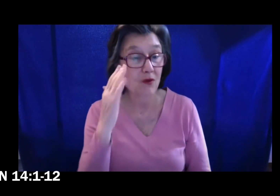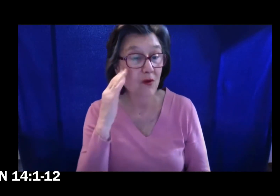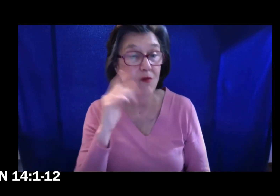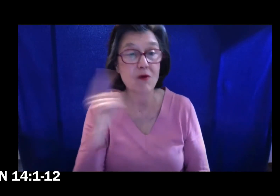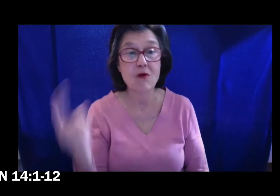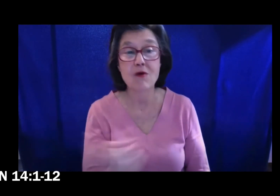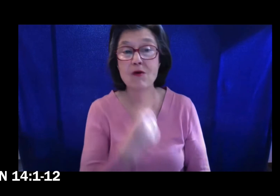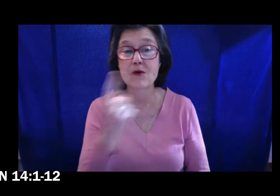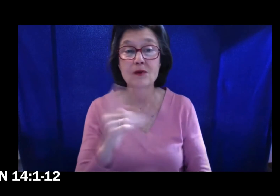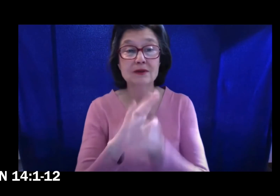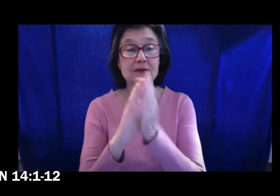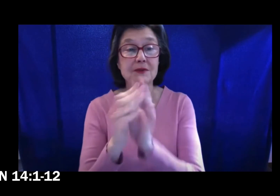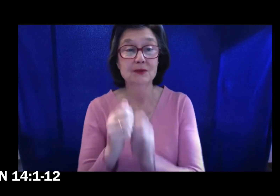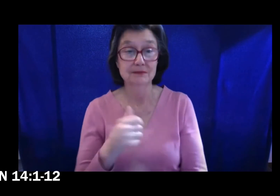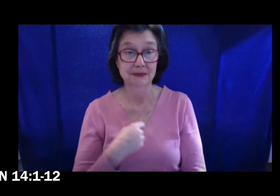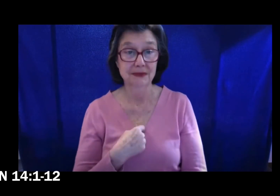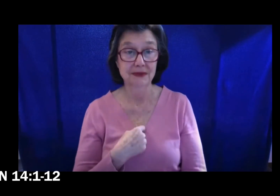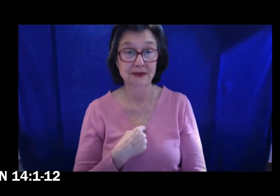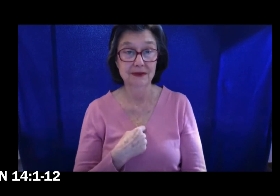that where I am you also may be.